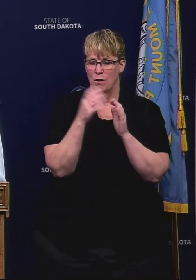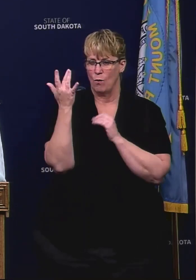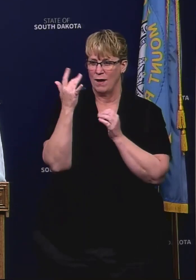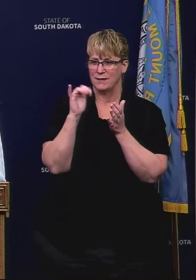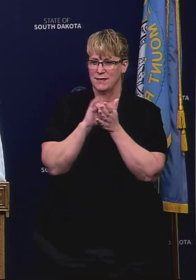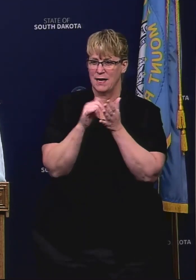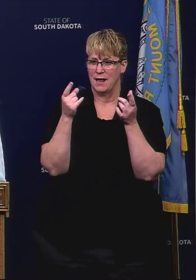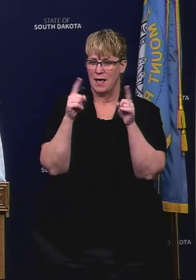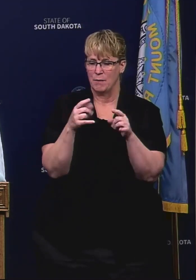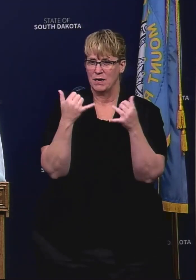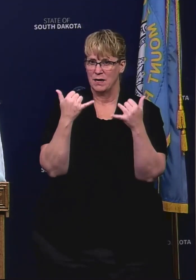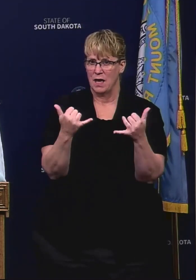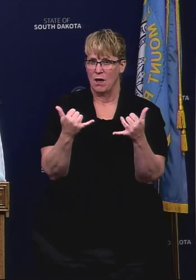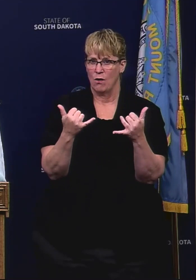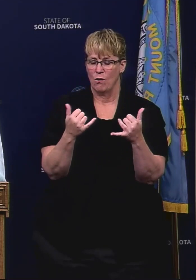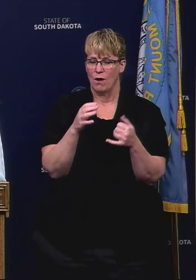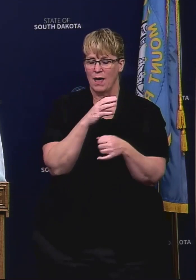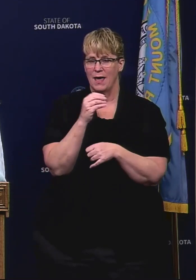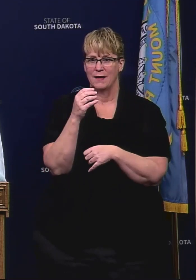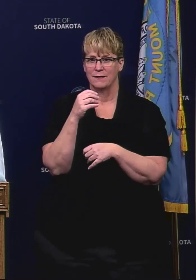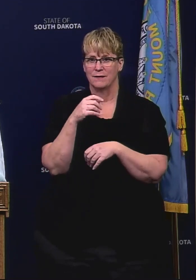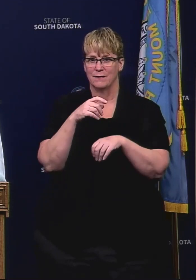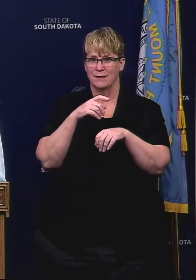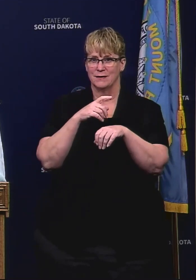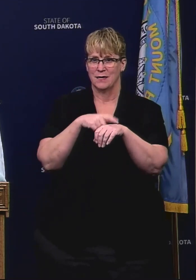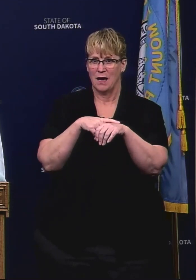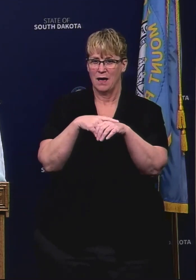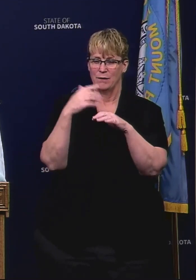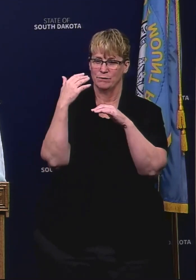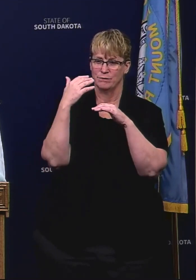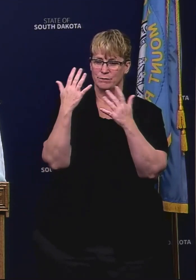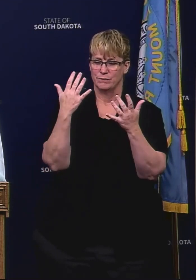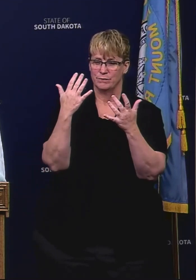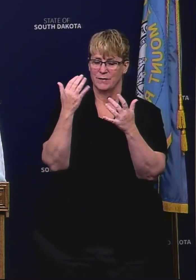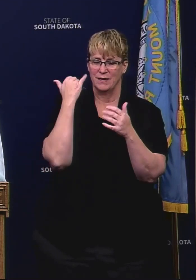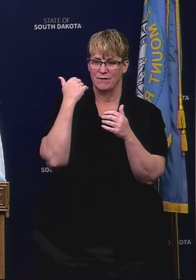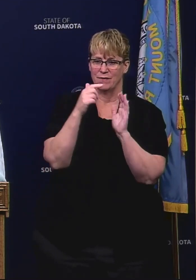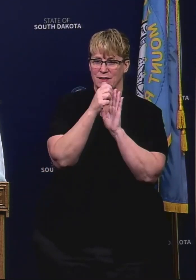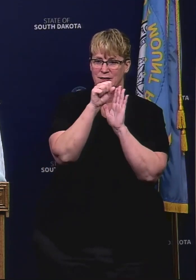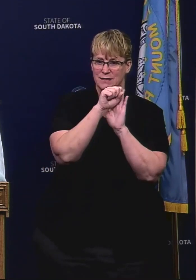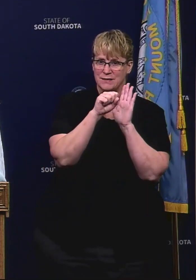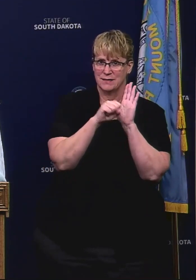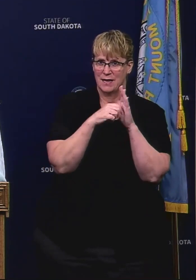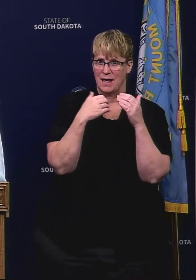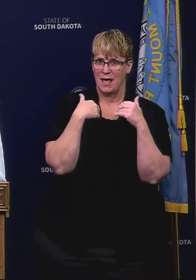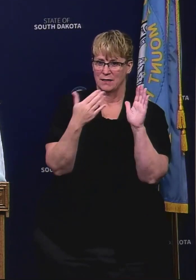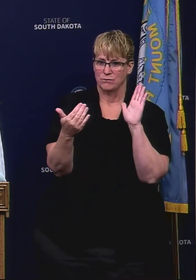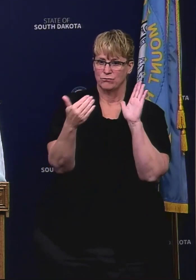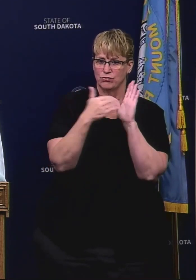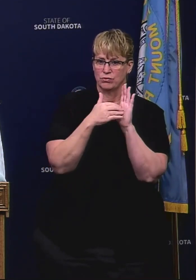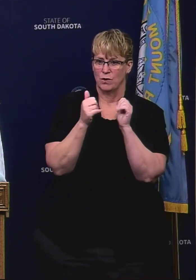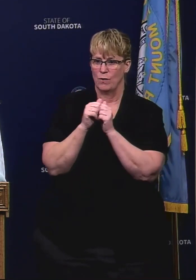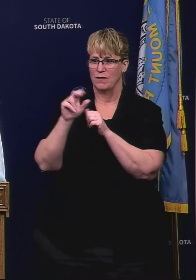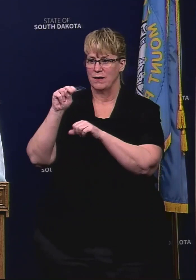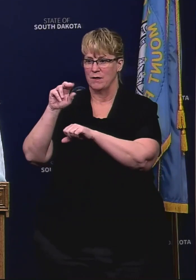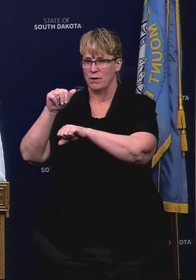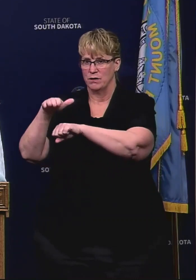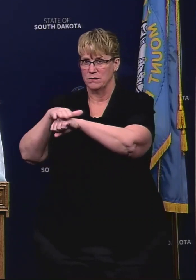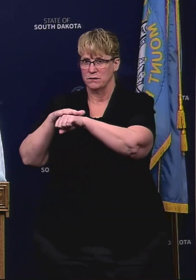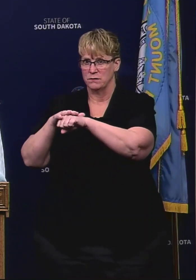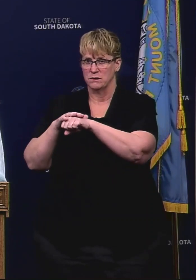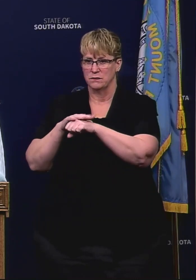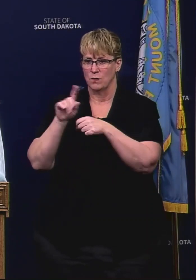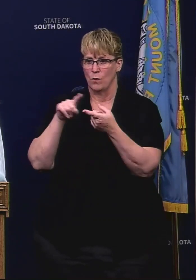timeline for if and when the state brings a lawsuit against the tribes might be because it doesn't sound like they're going to take those down anytime soon.